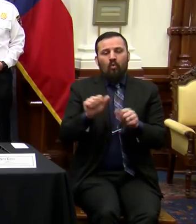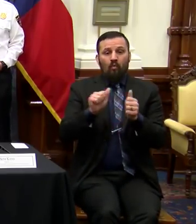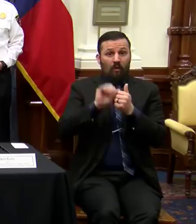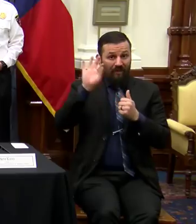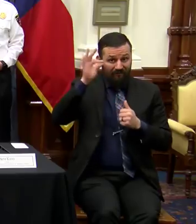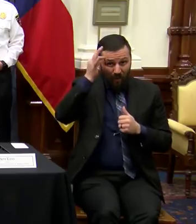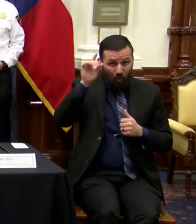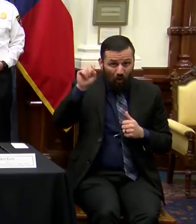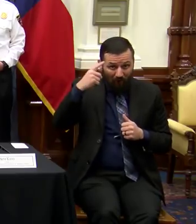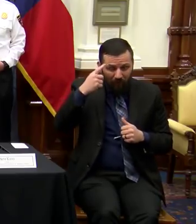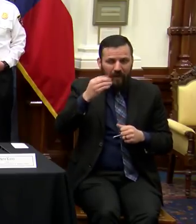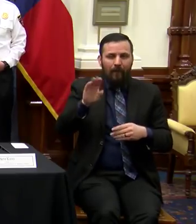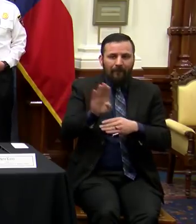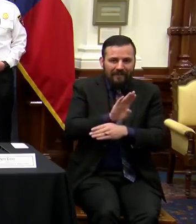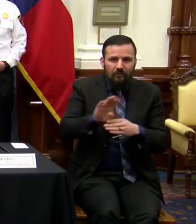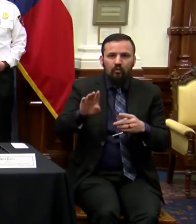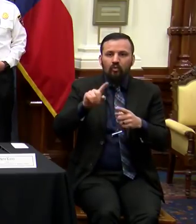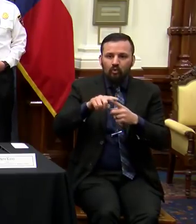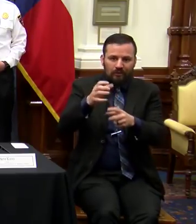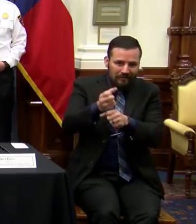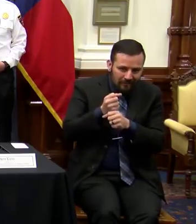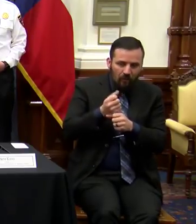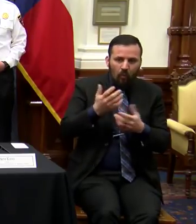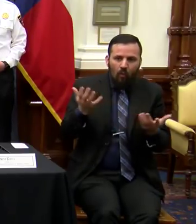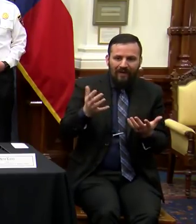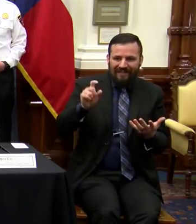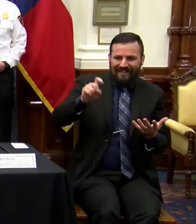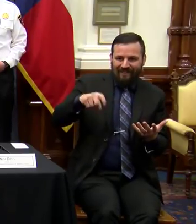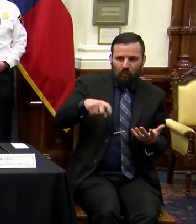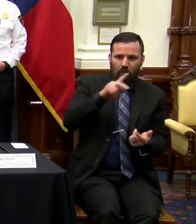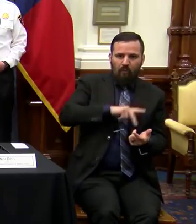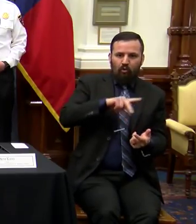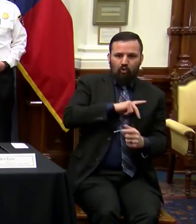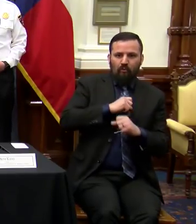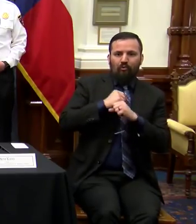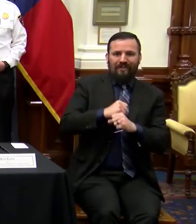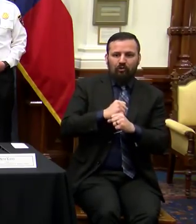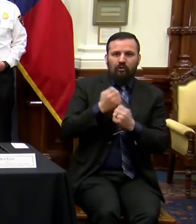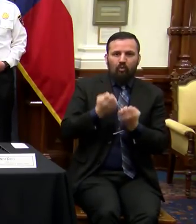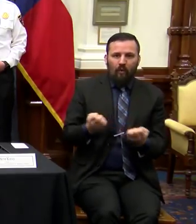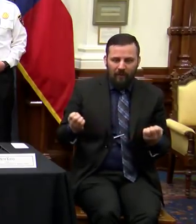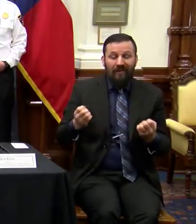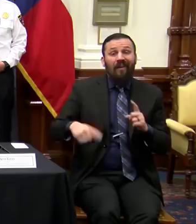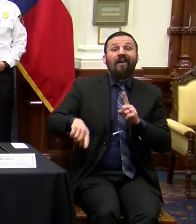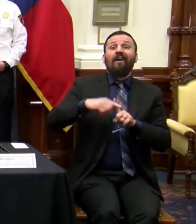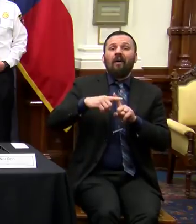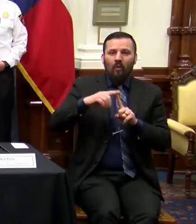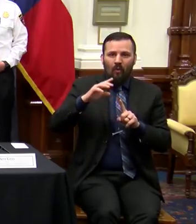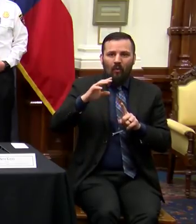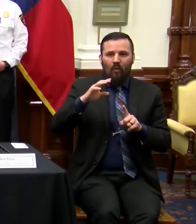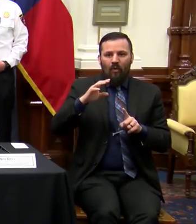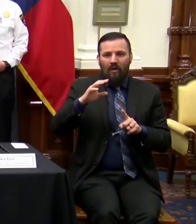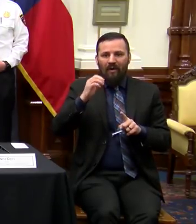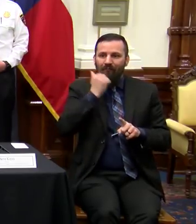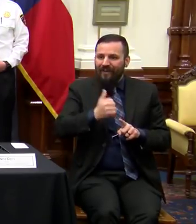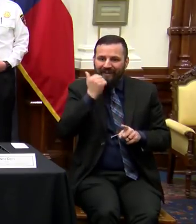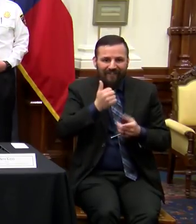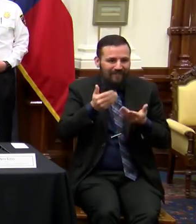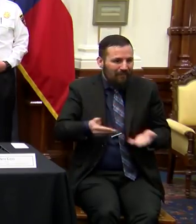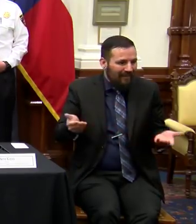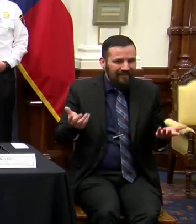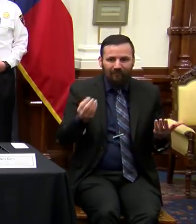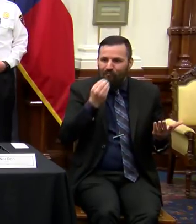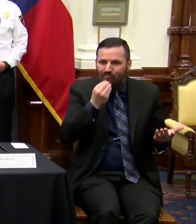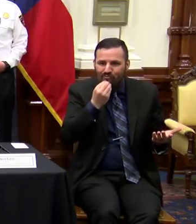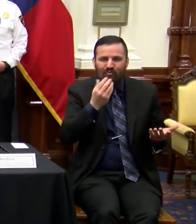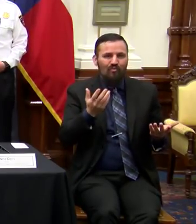the federal government and businesses to secure necessary personal protection equipment, as well as everyday supplies, such